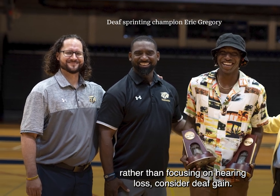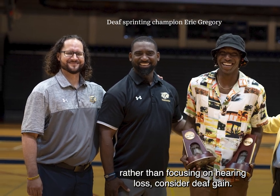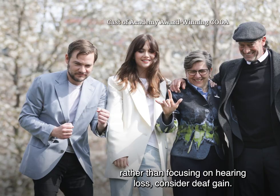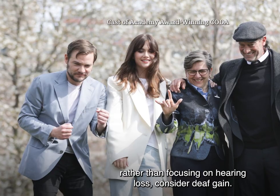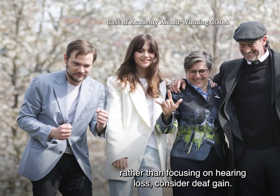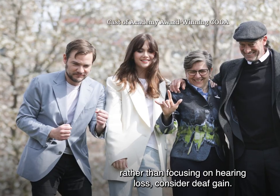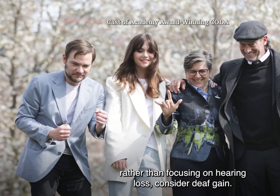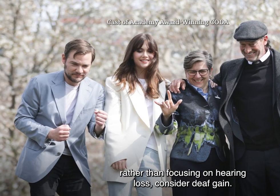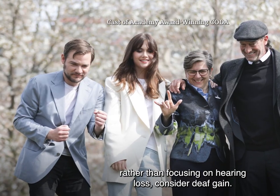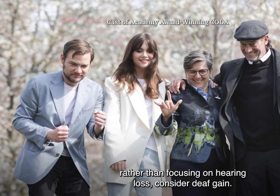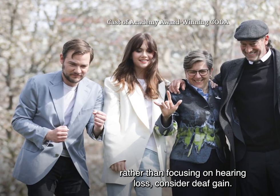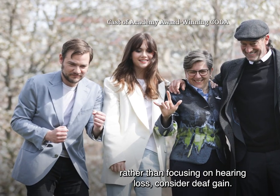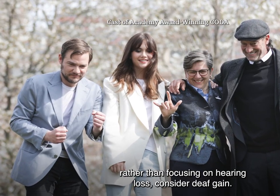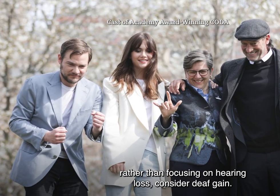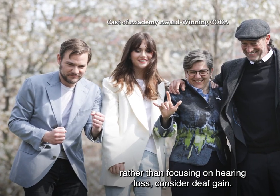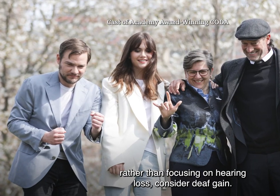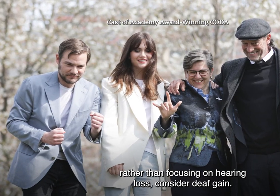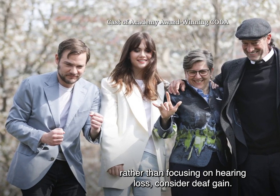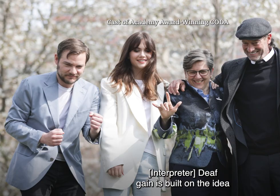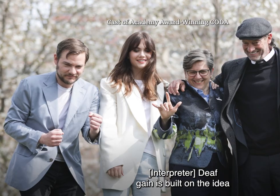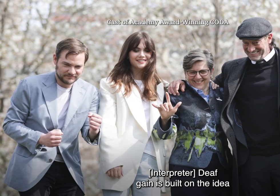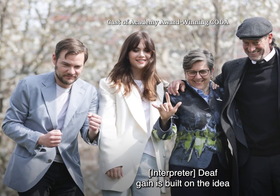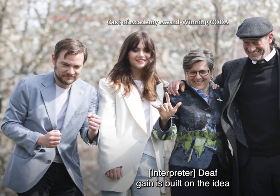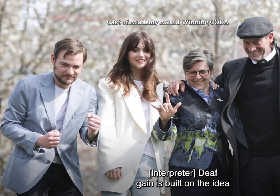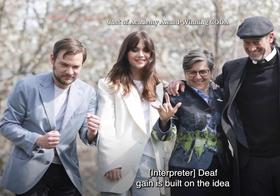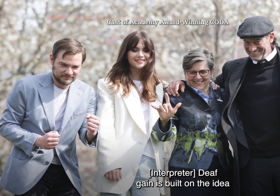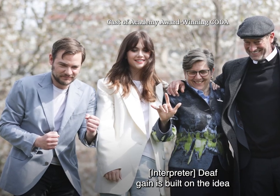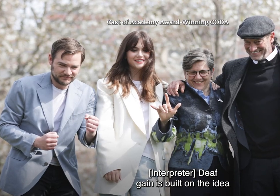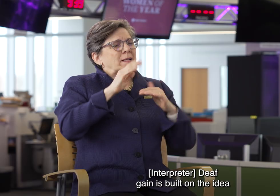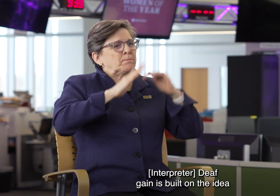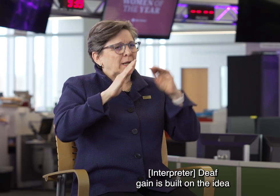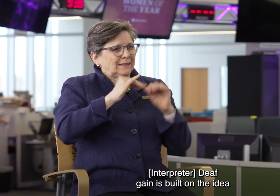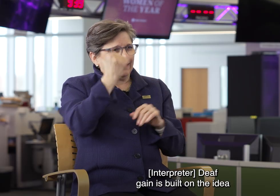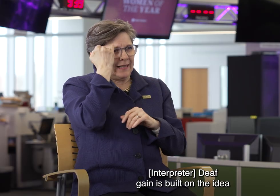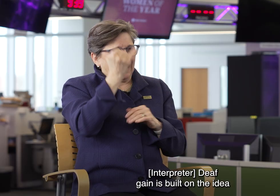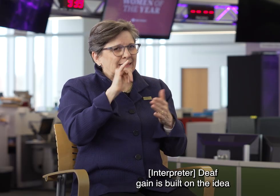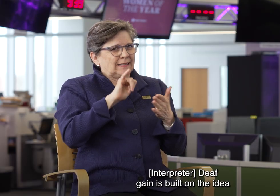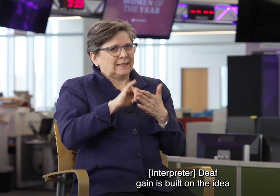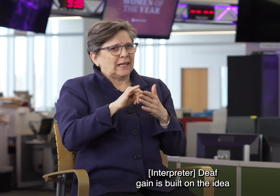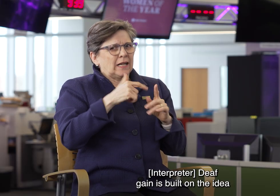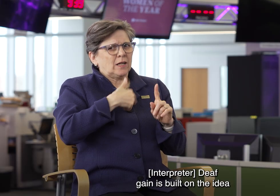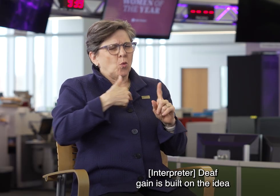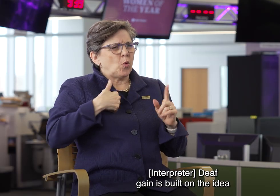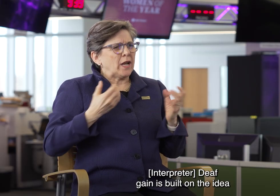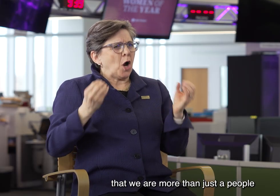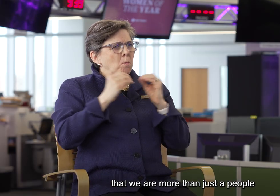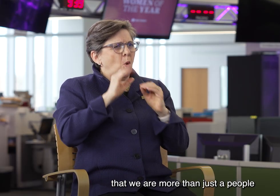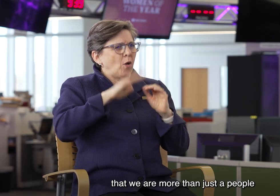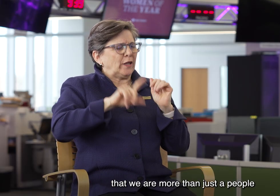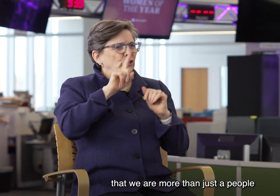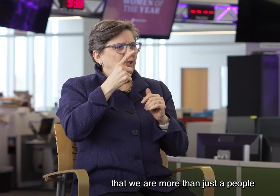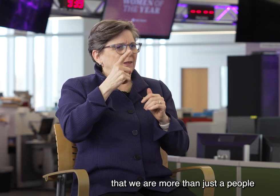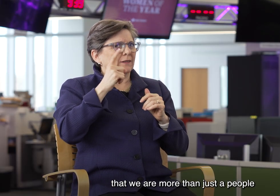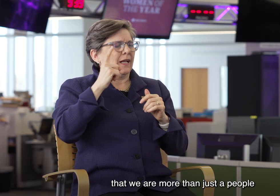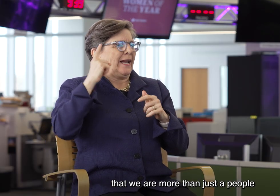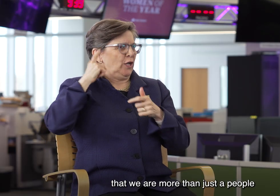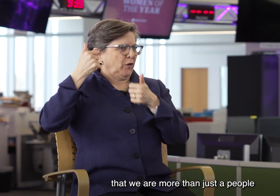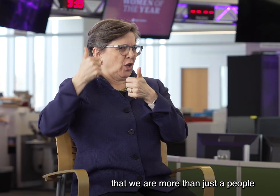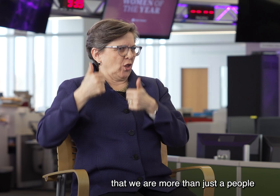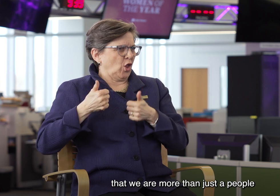consider Deaf gain. Deaf gain is built on the idea that we are more than just